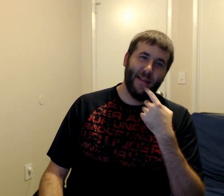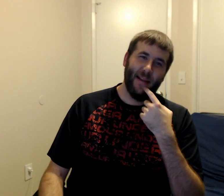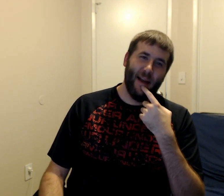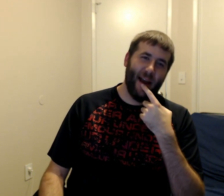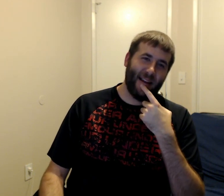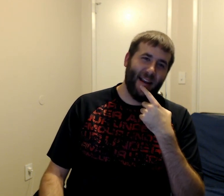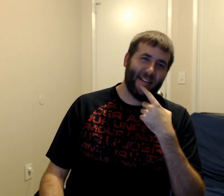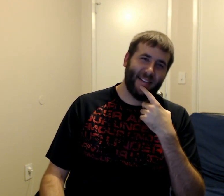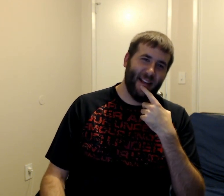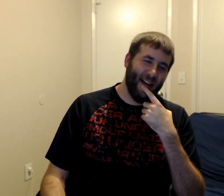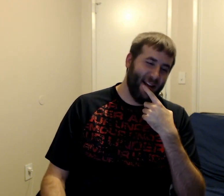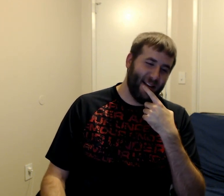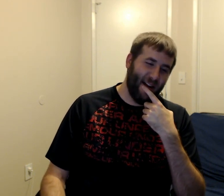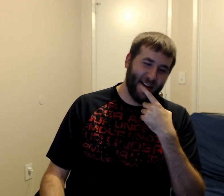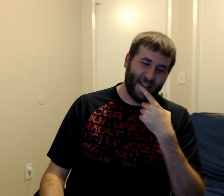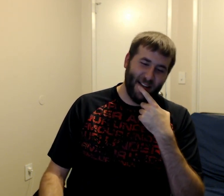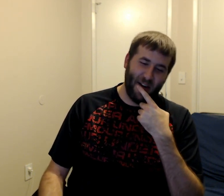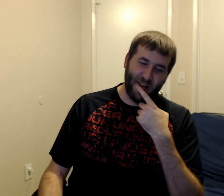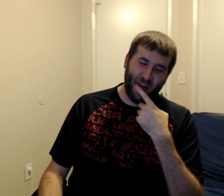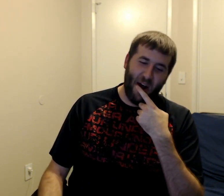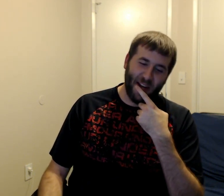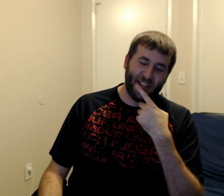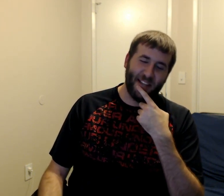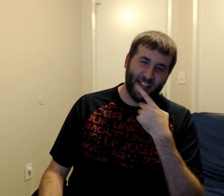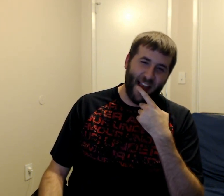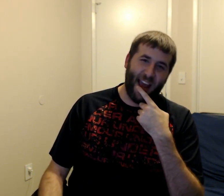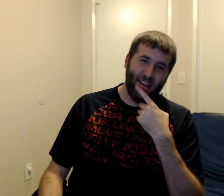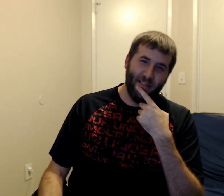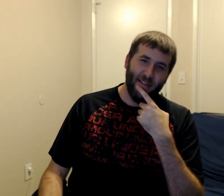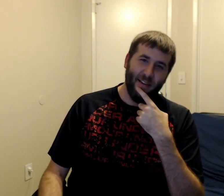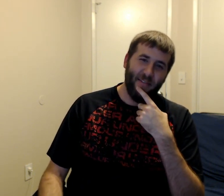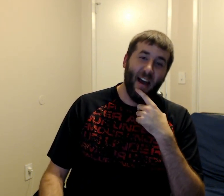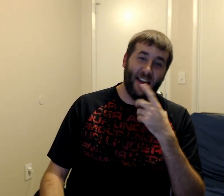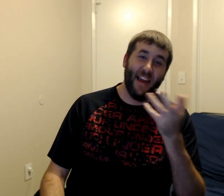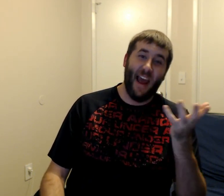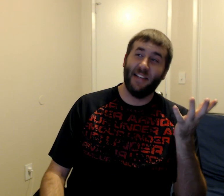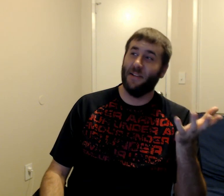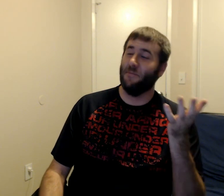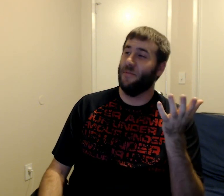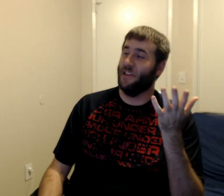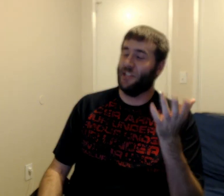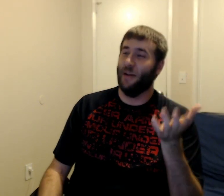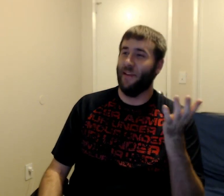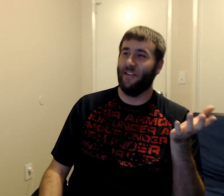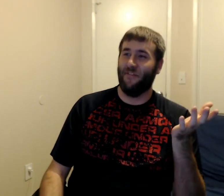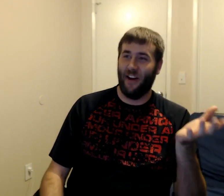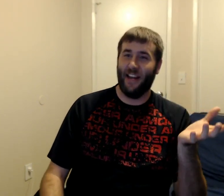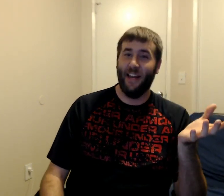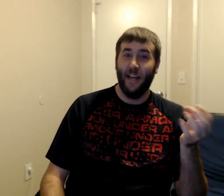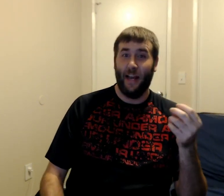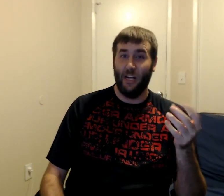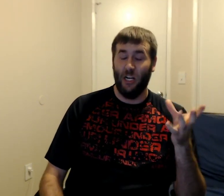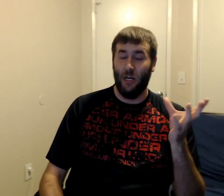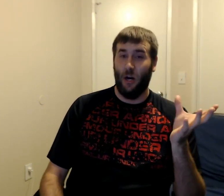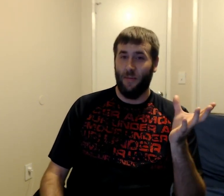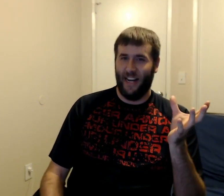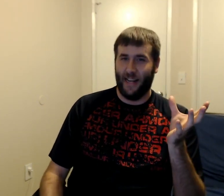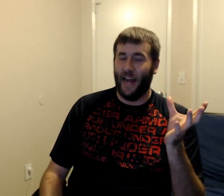Alright guys. Uh... I'll just... say... Like it had some legitimately funny and oh my god